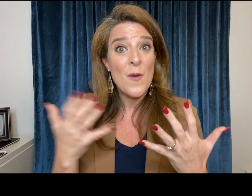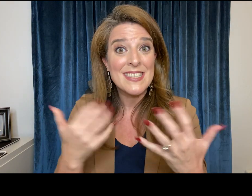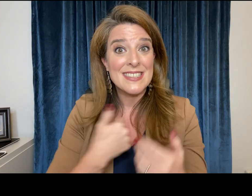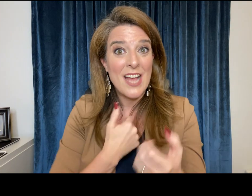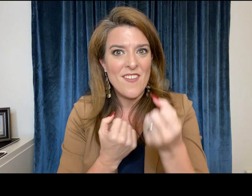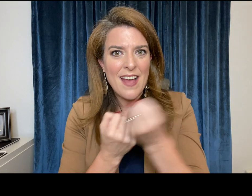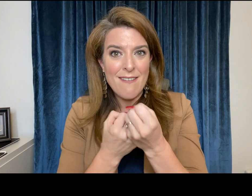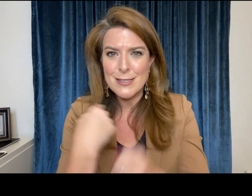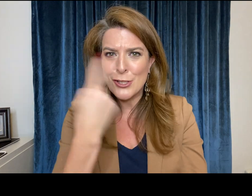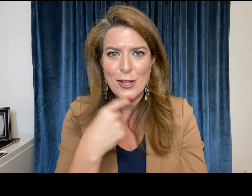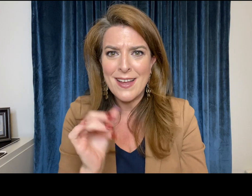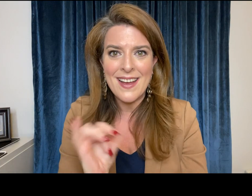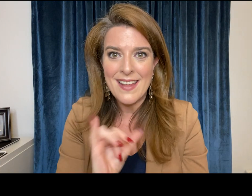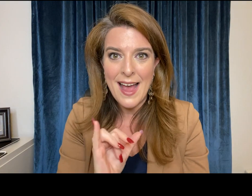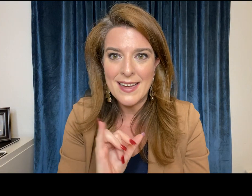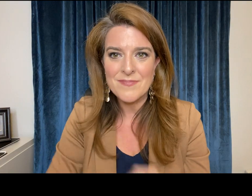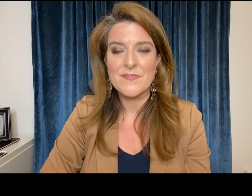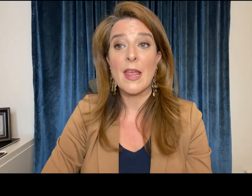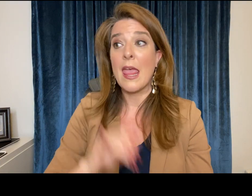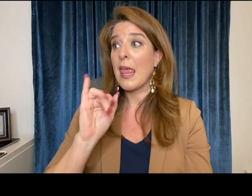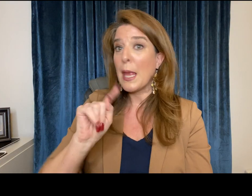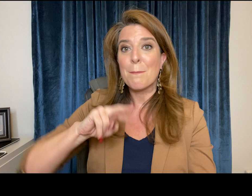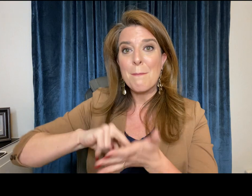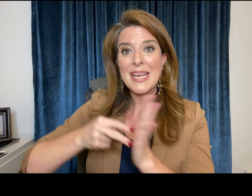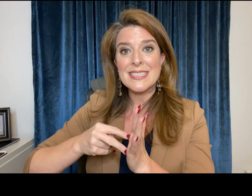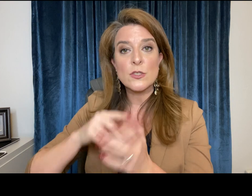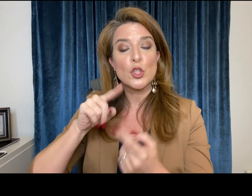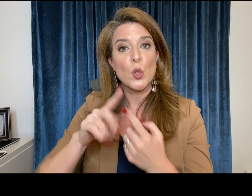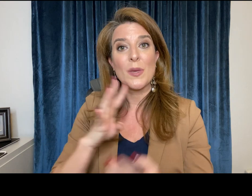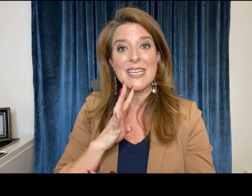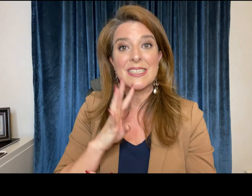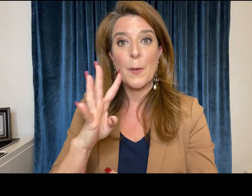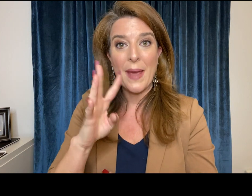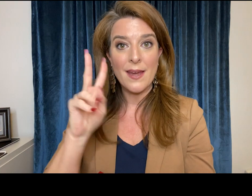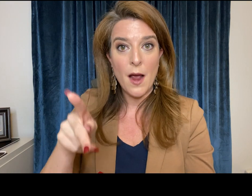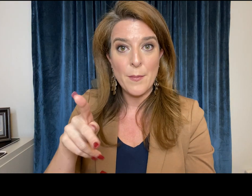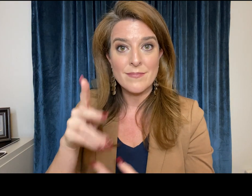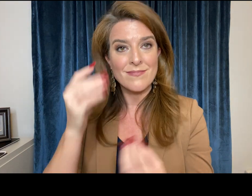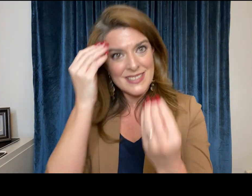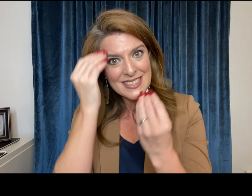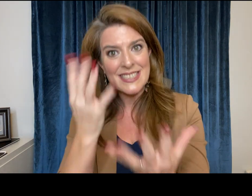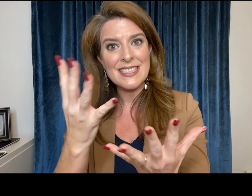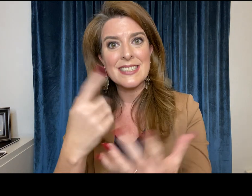honestly it begins right now for you self-advocacy means to be able to speak up